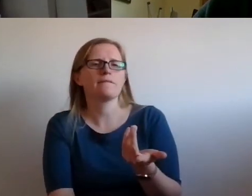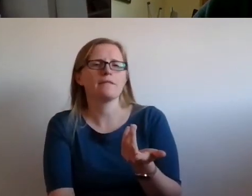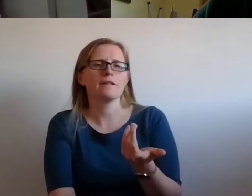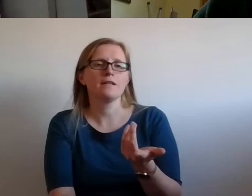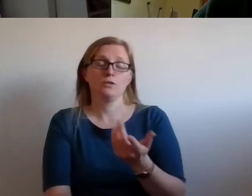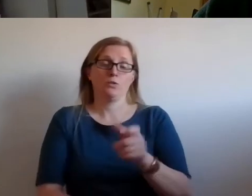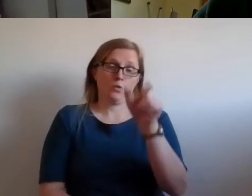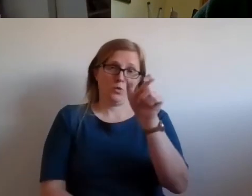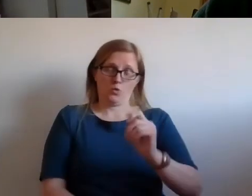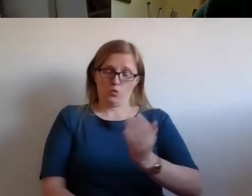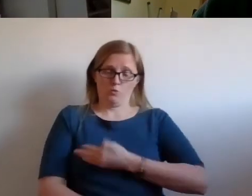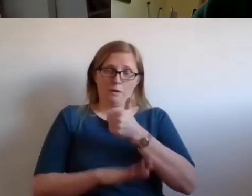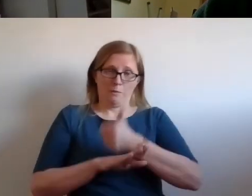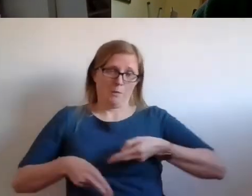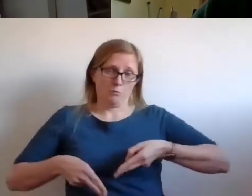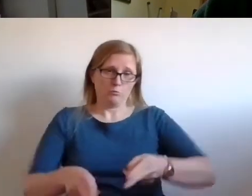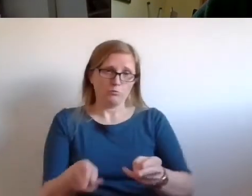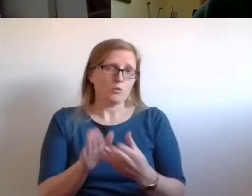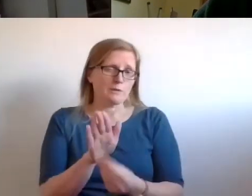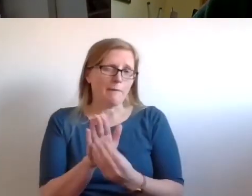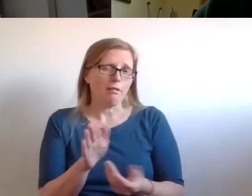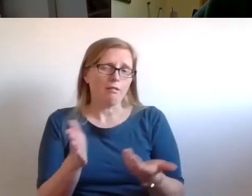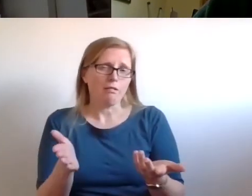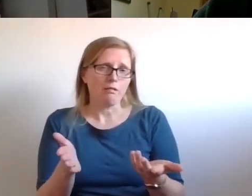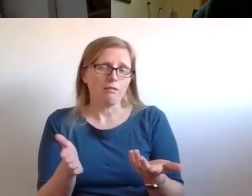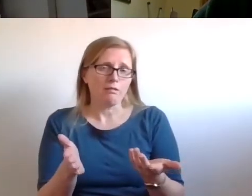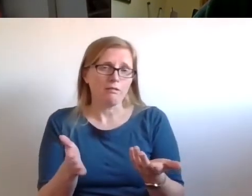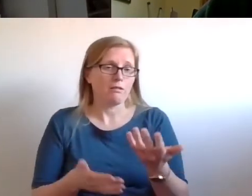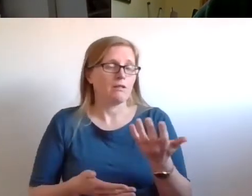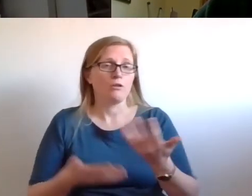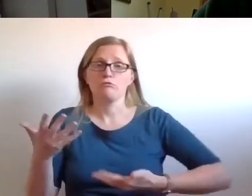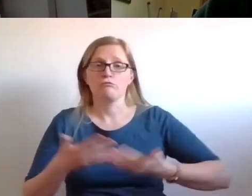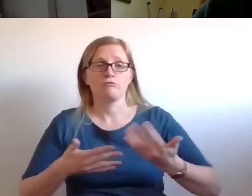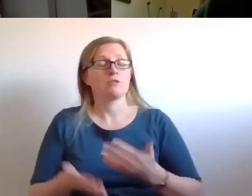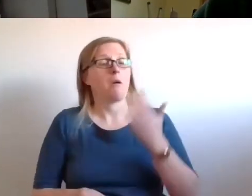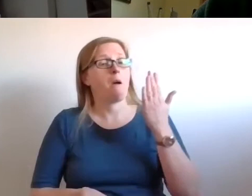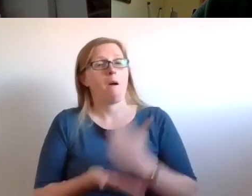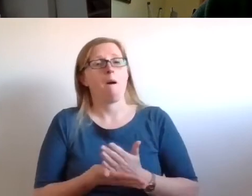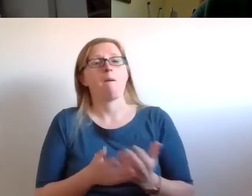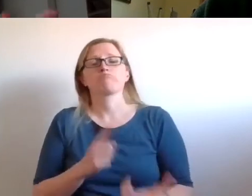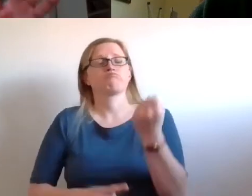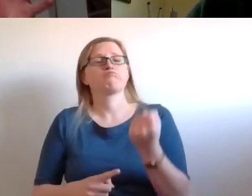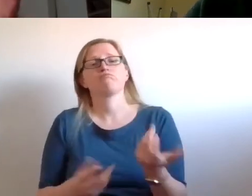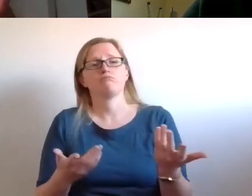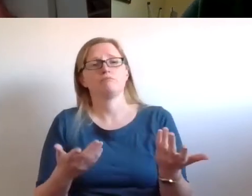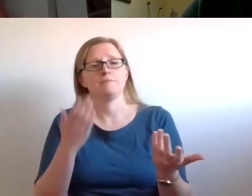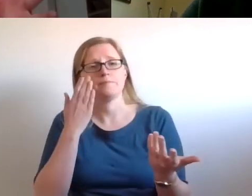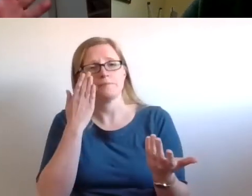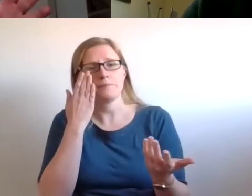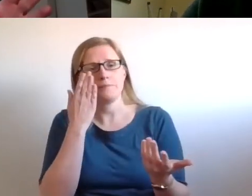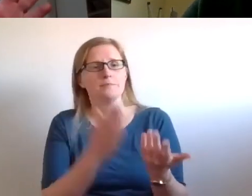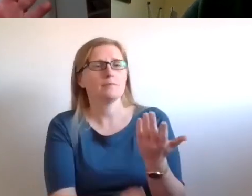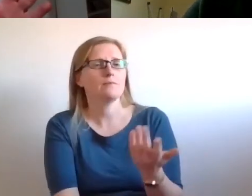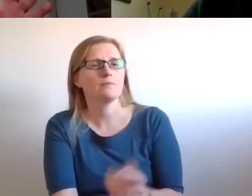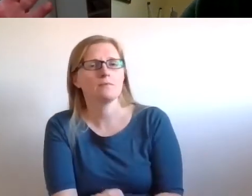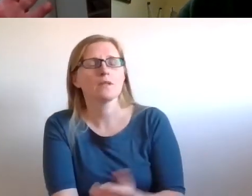based approach, again, which produced real results. And that was, at